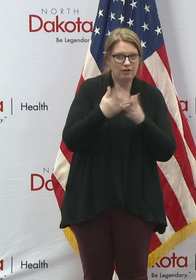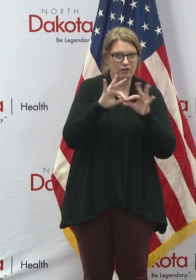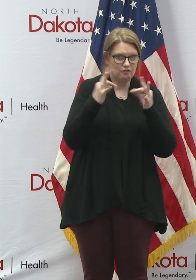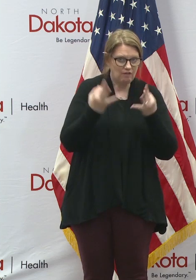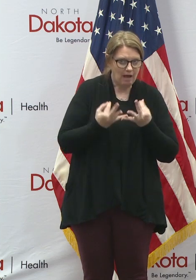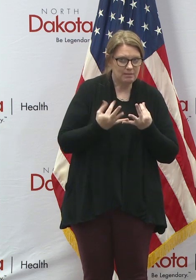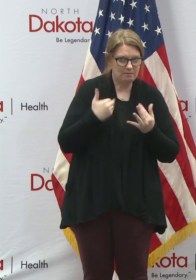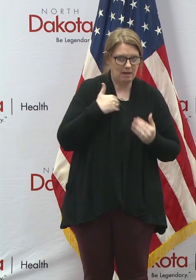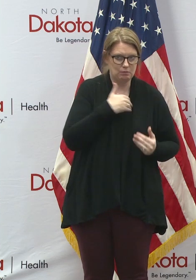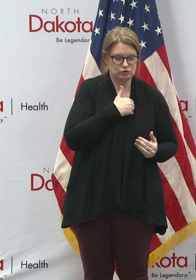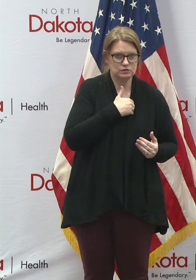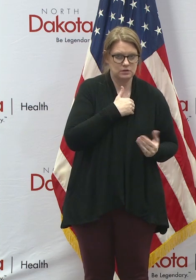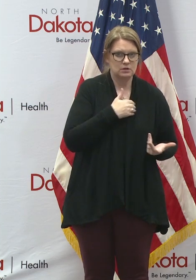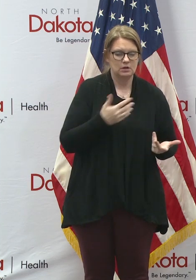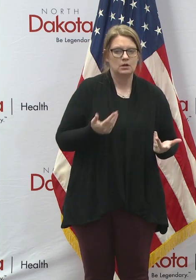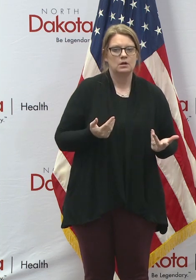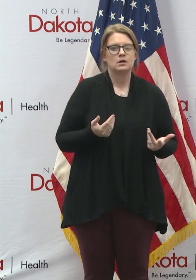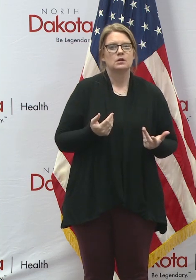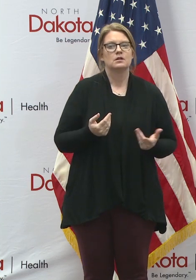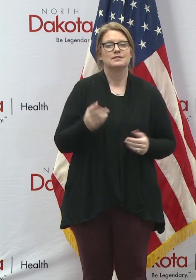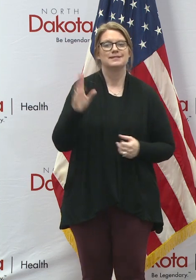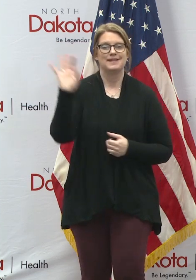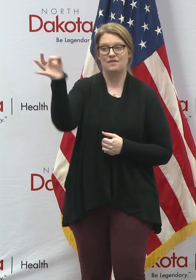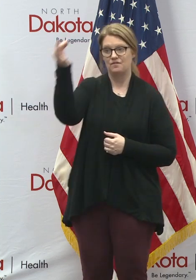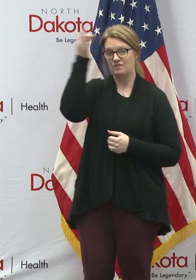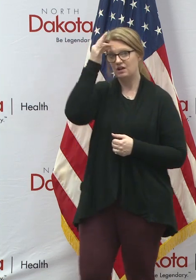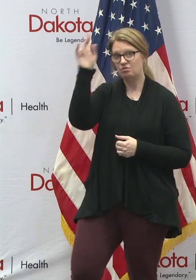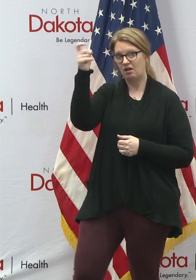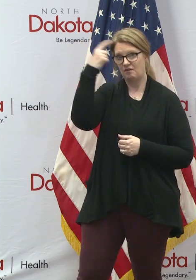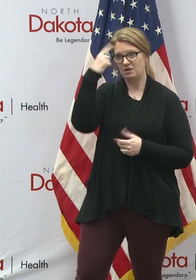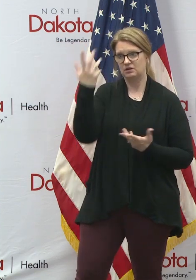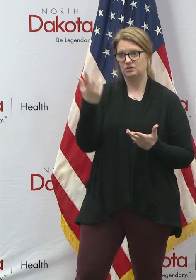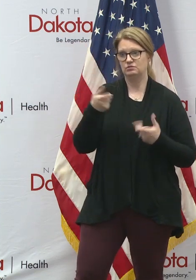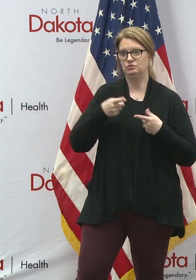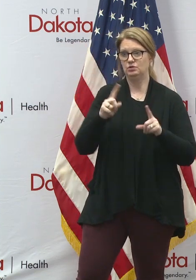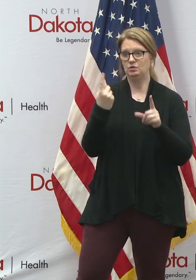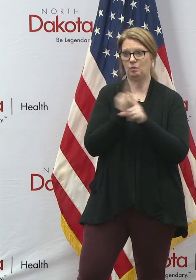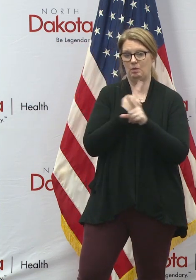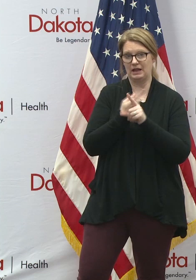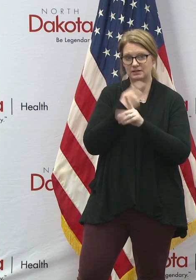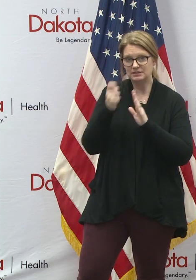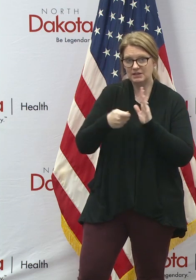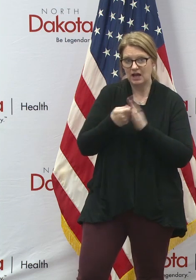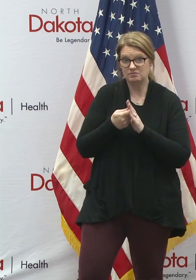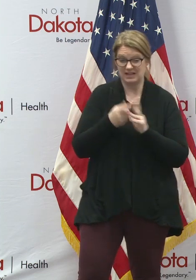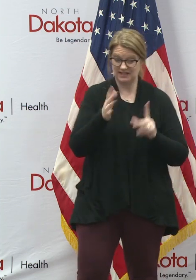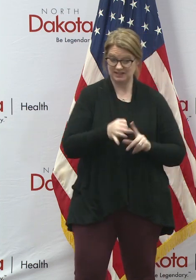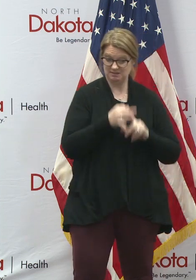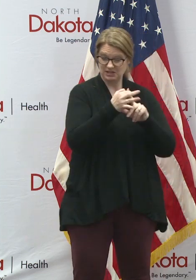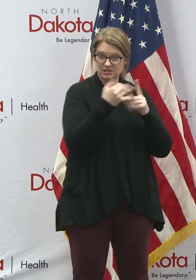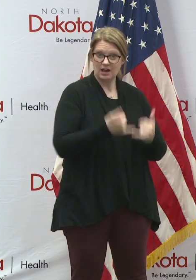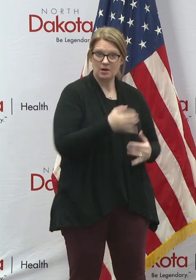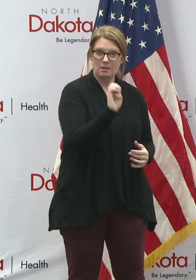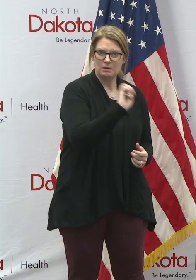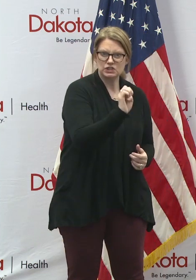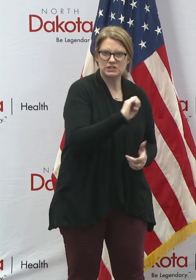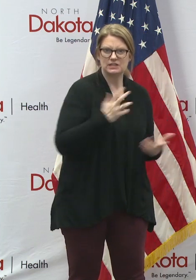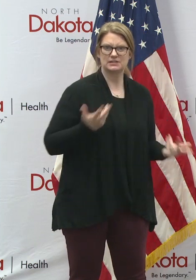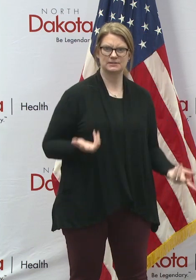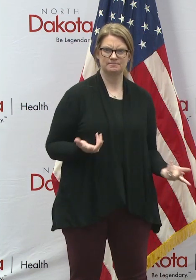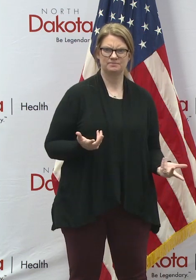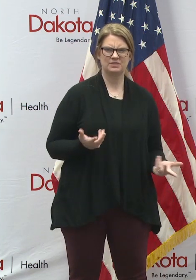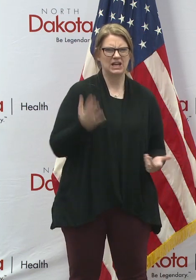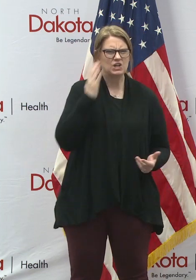counts. How the federal government during normal times and, of course, even now during an emergency, you know, how are all these